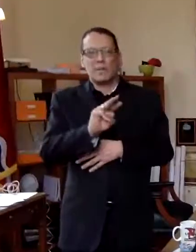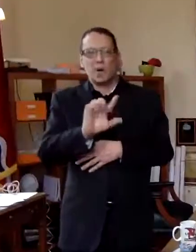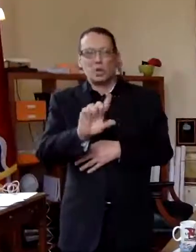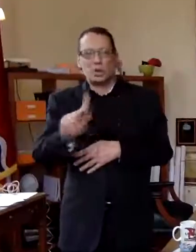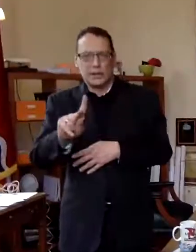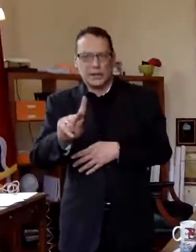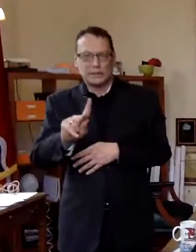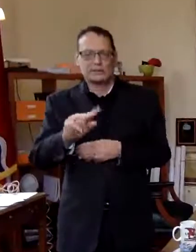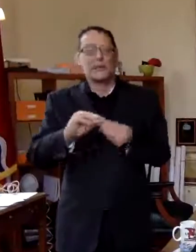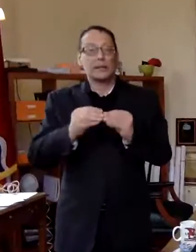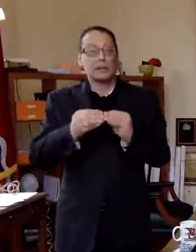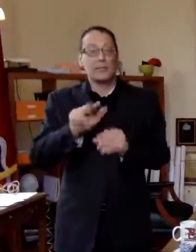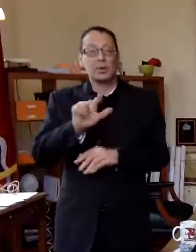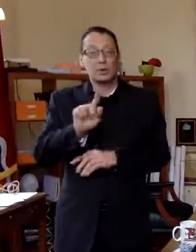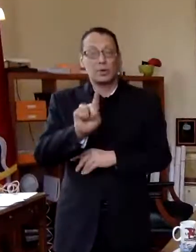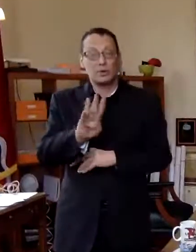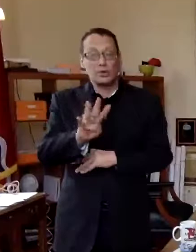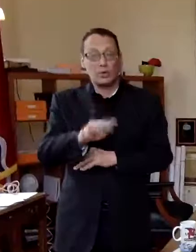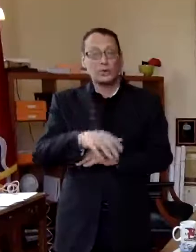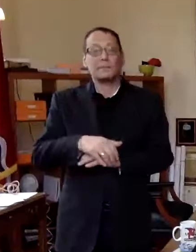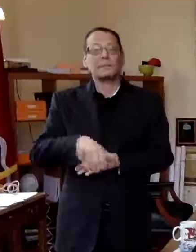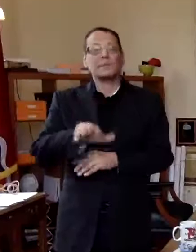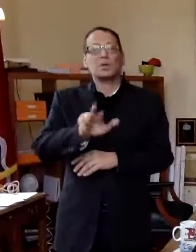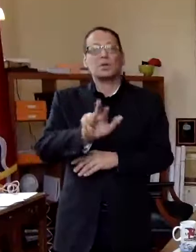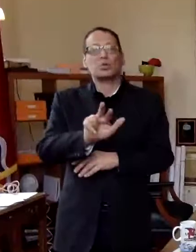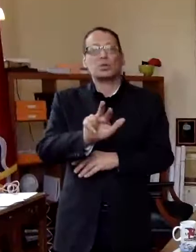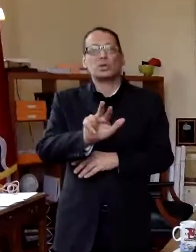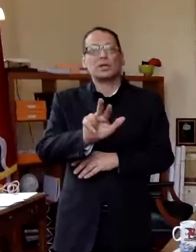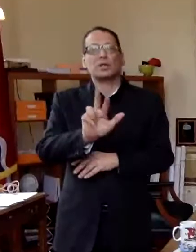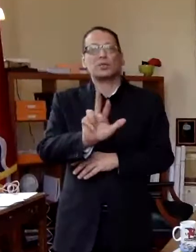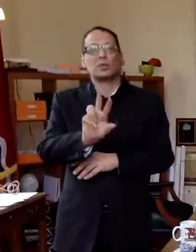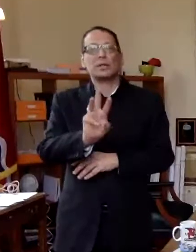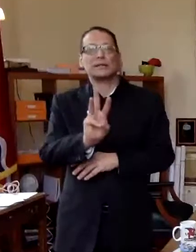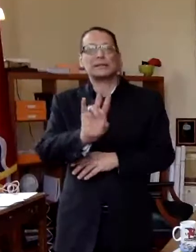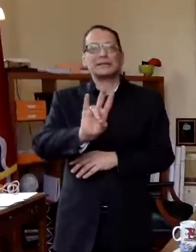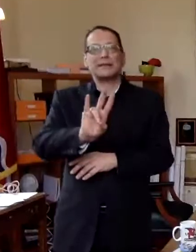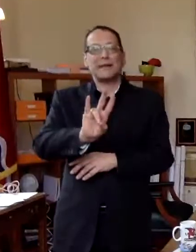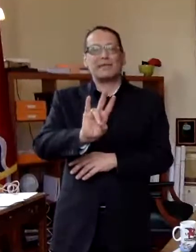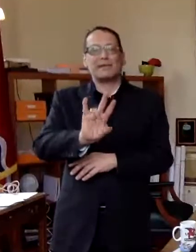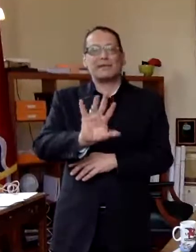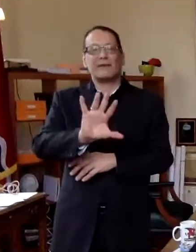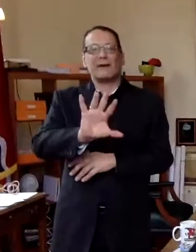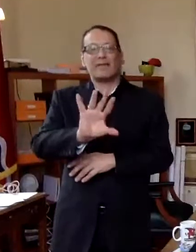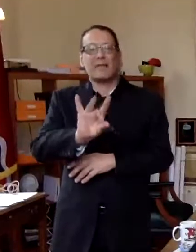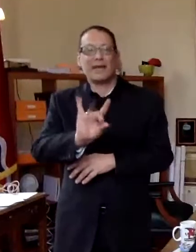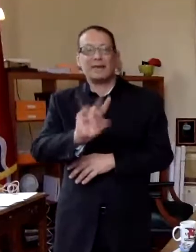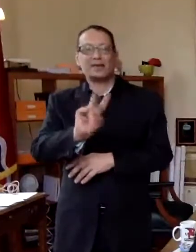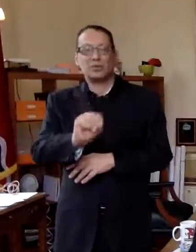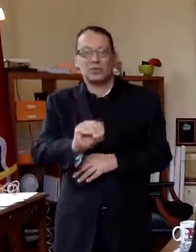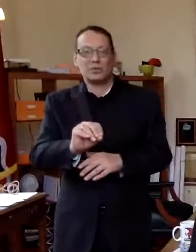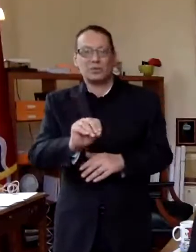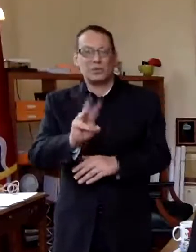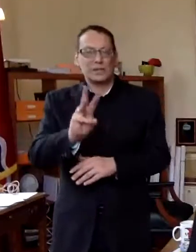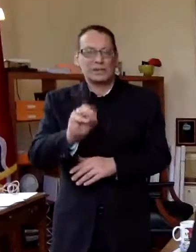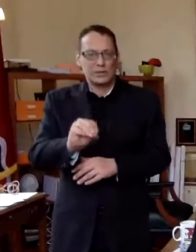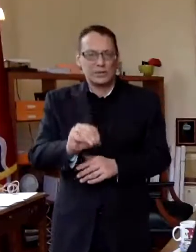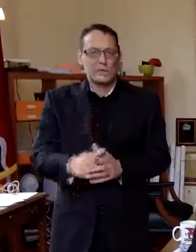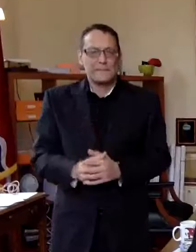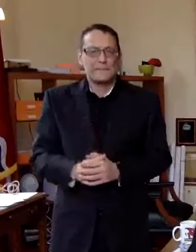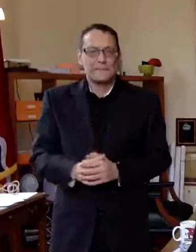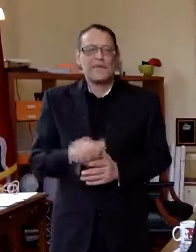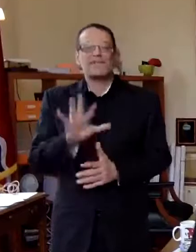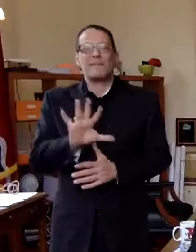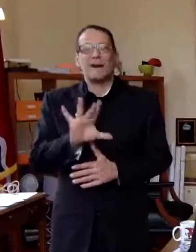the number there is 314-367-5820 um and there are several